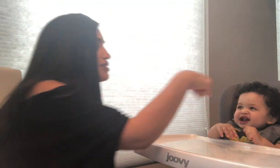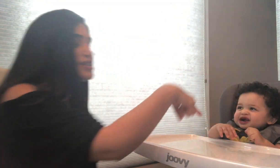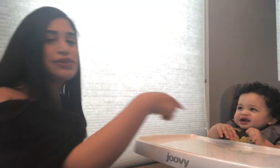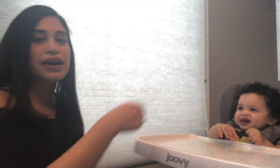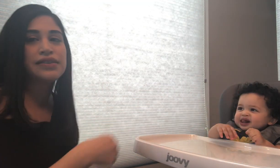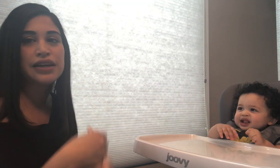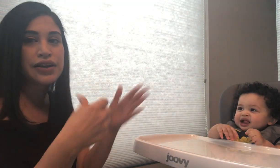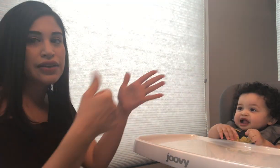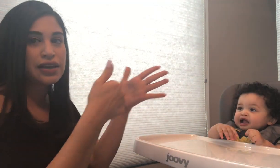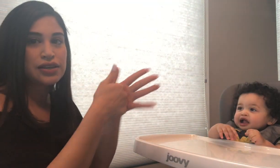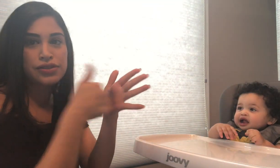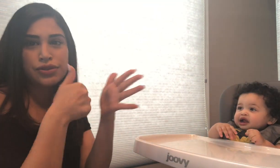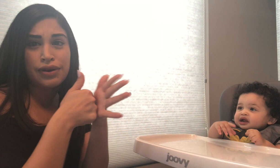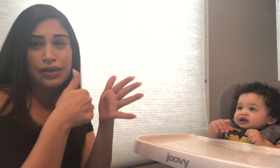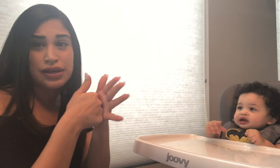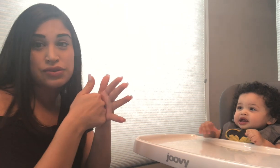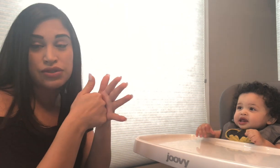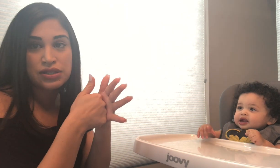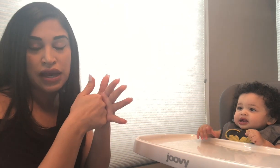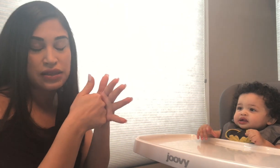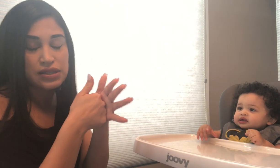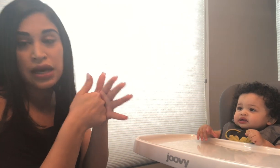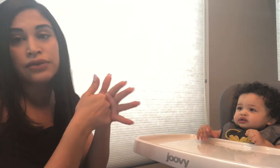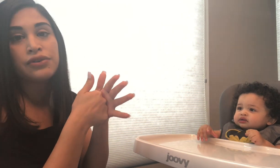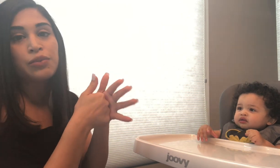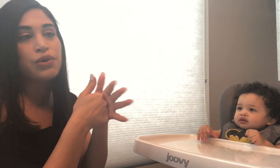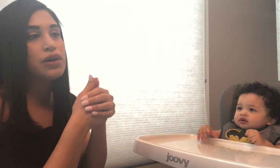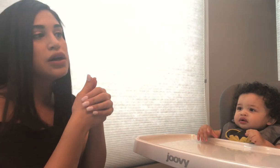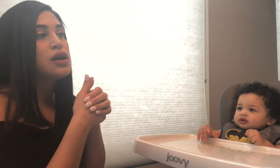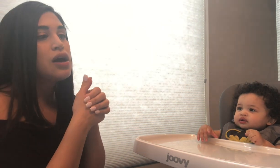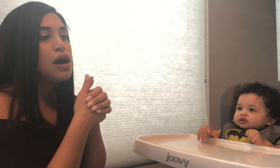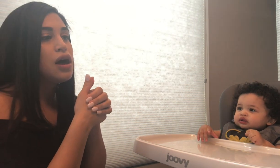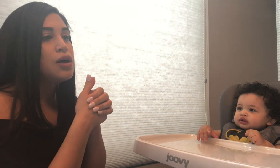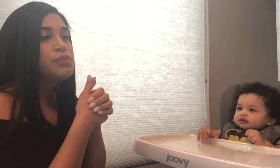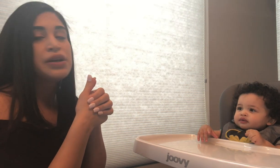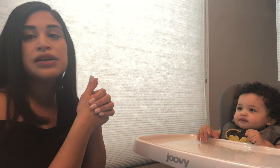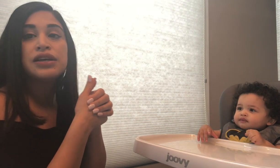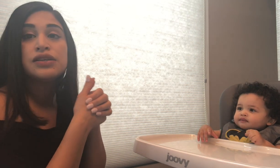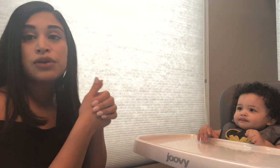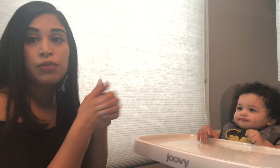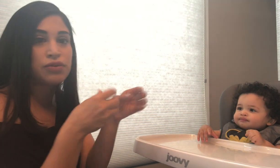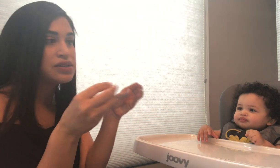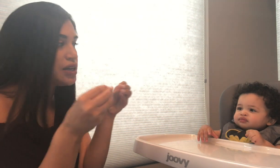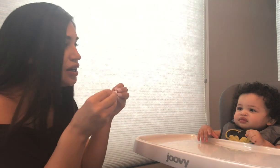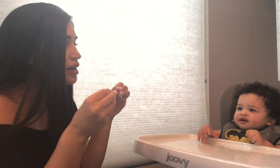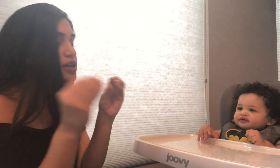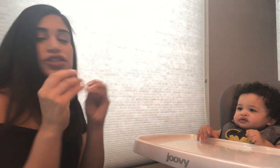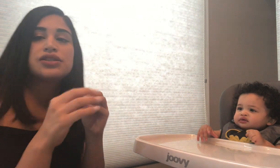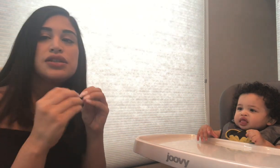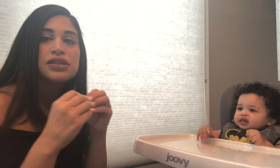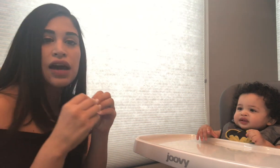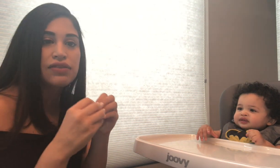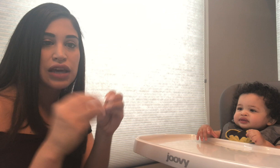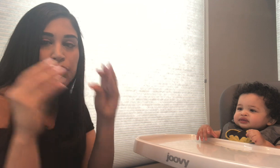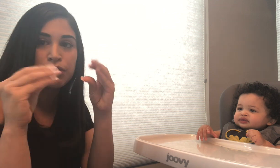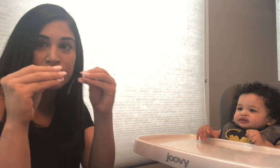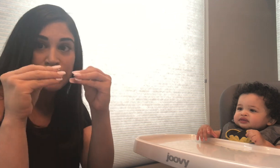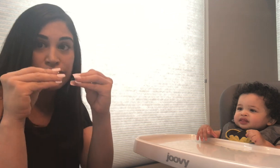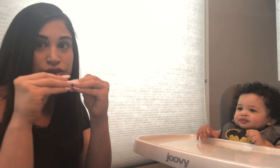you'll see right there that he's doing this, which is not the sign for more. But he's almost there. He just doesn't have the capability of